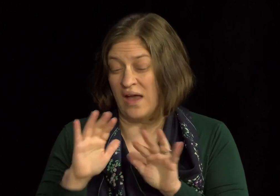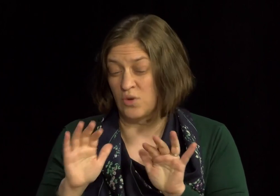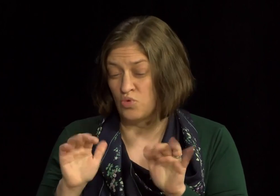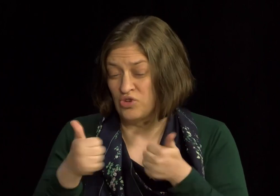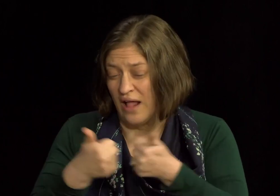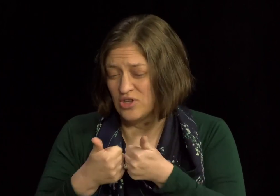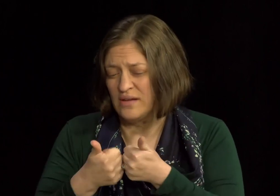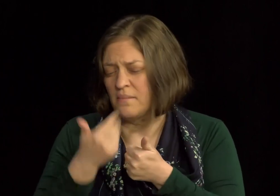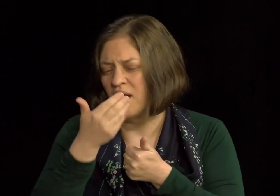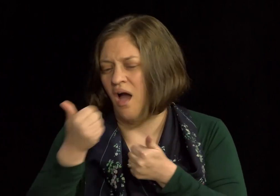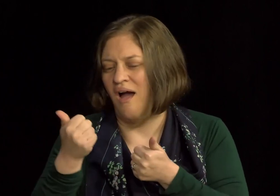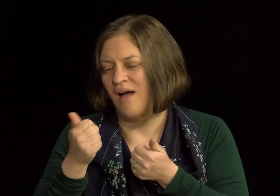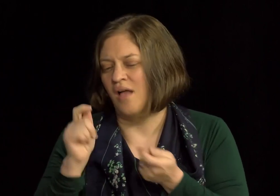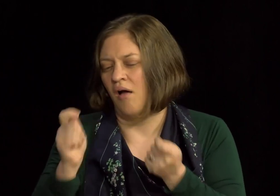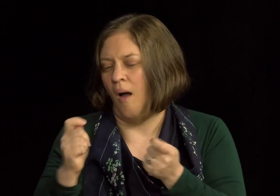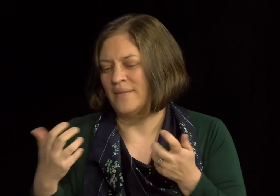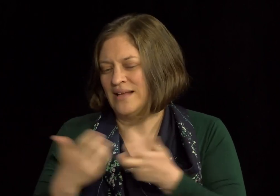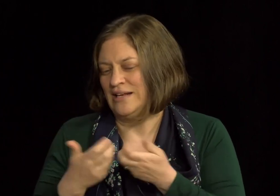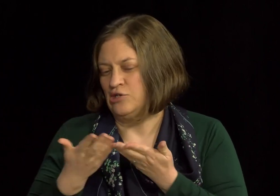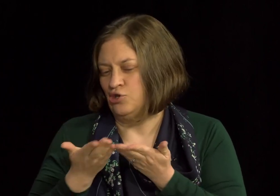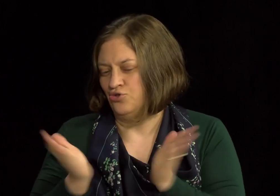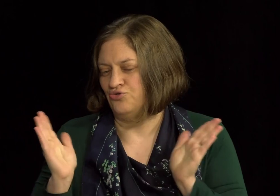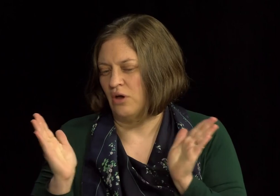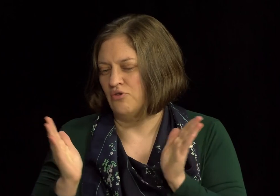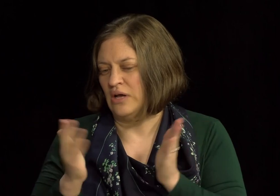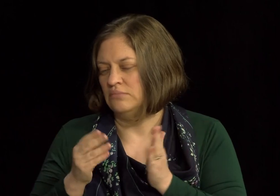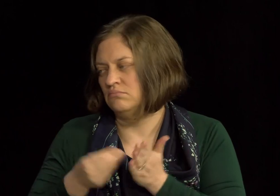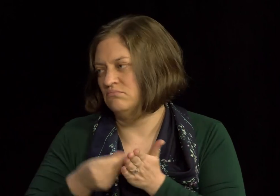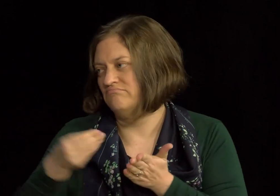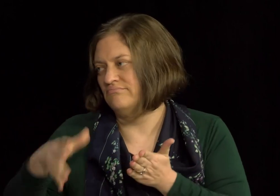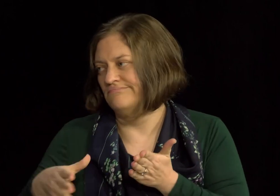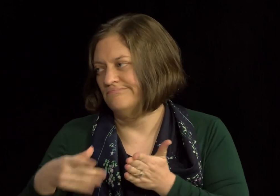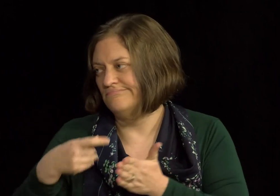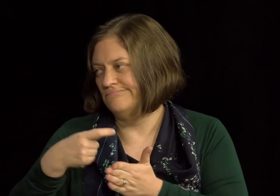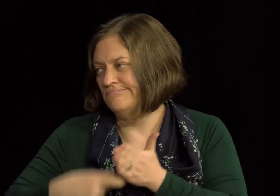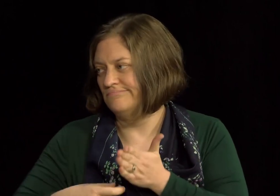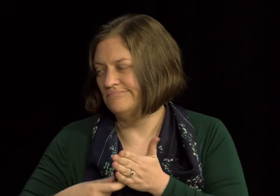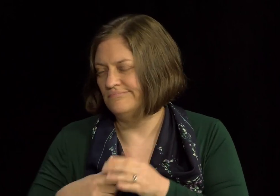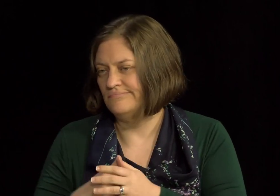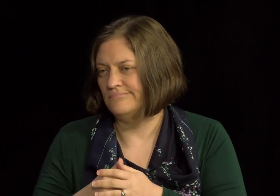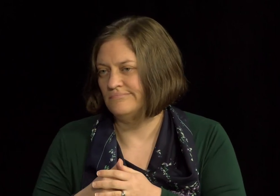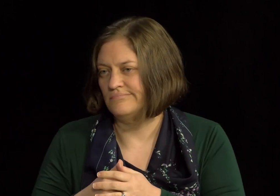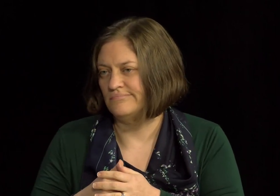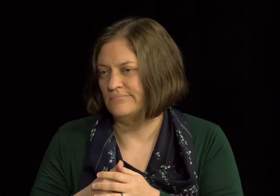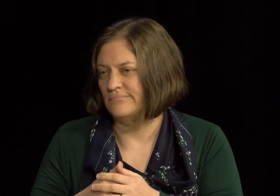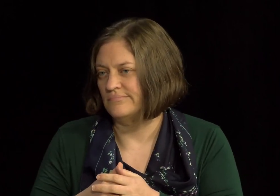In terms of why it's so challenging to access those services, for accommodations in general, it's often a cost issue.